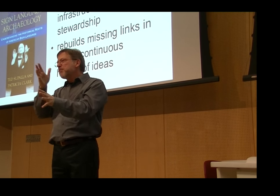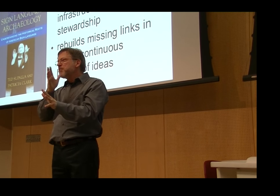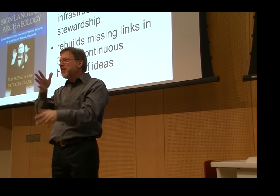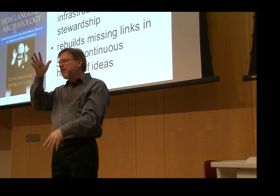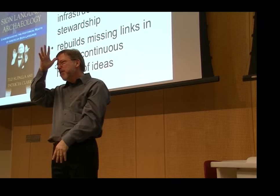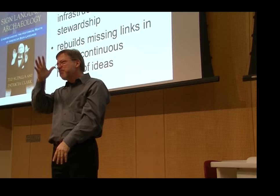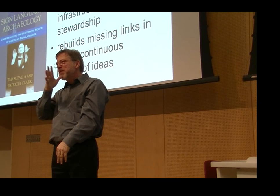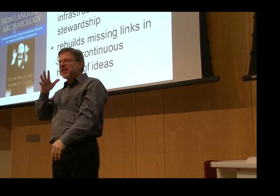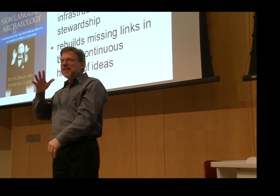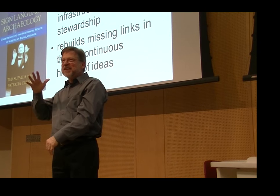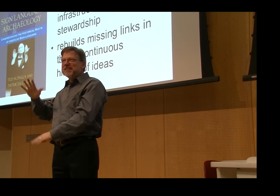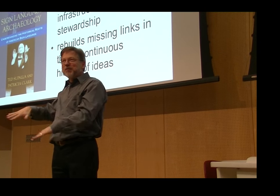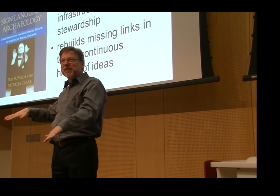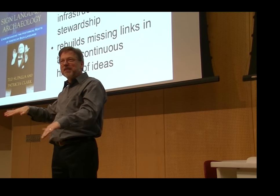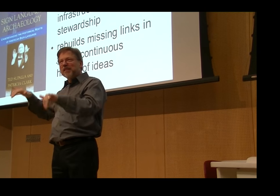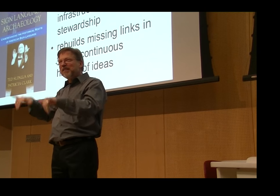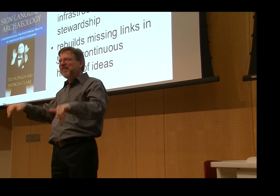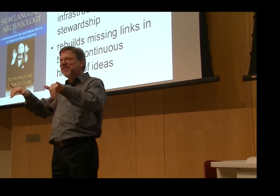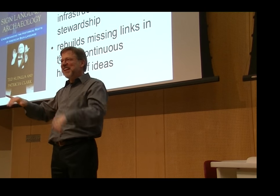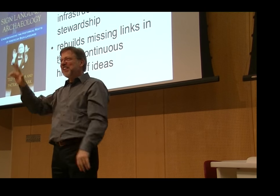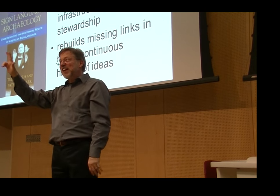bordered the fifth generation.